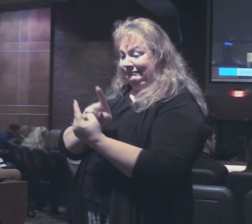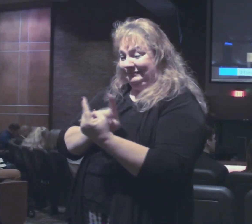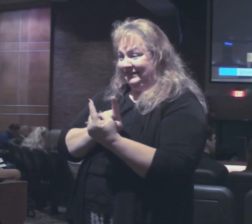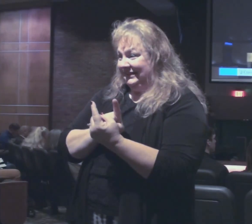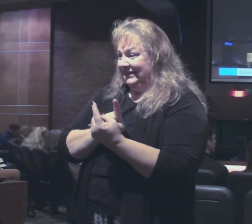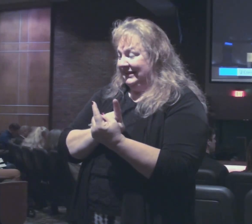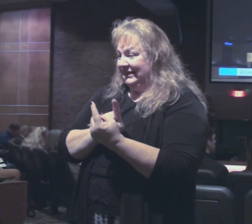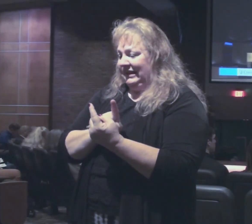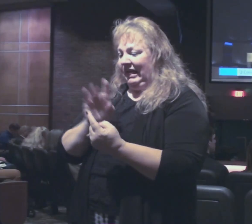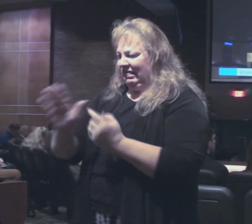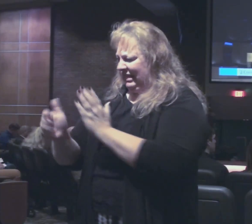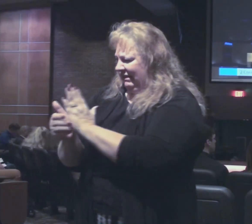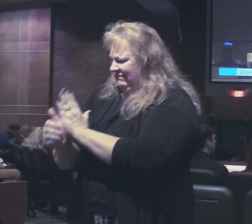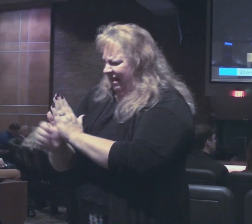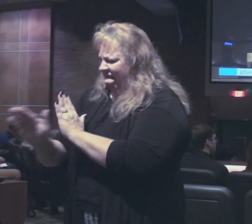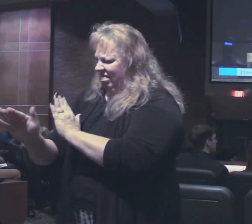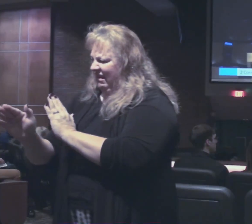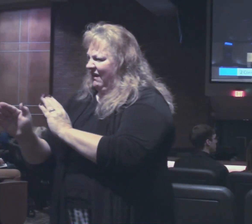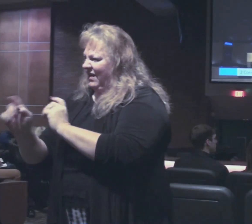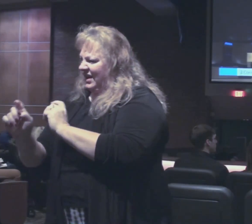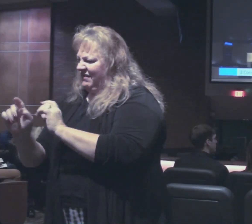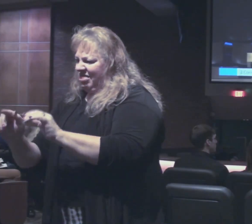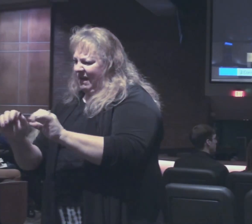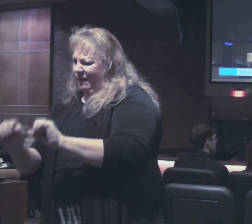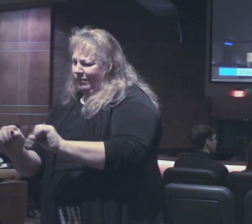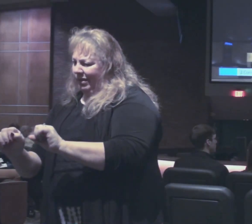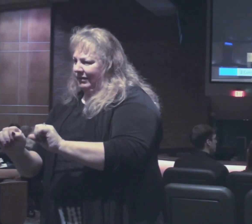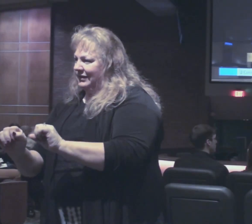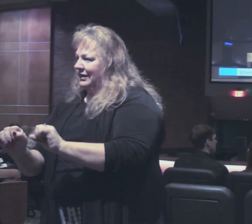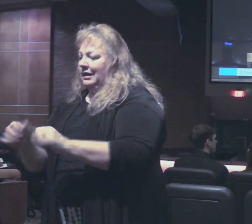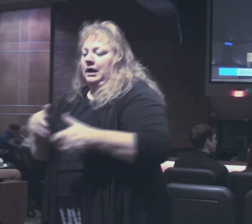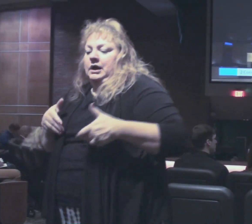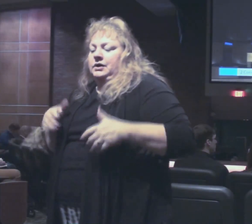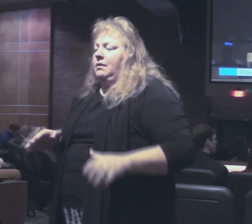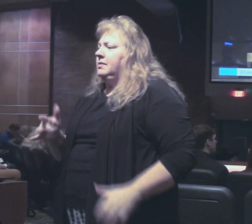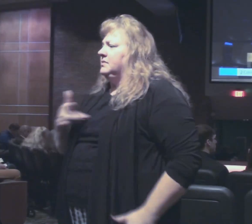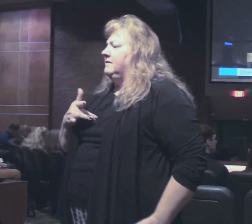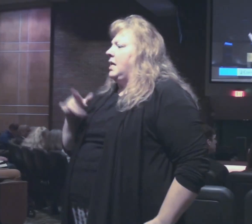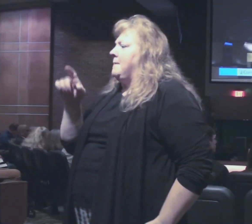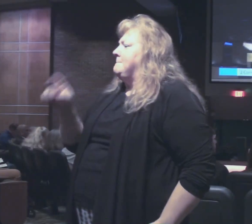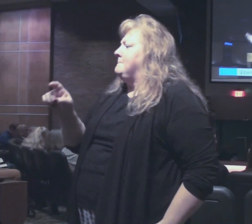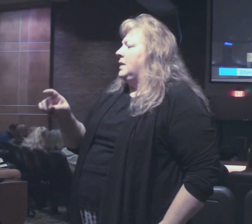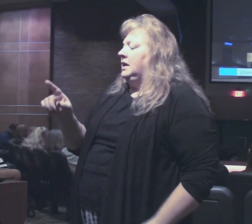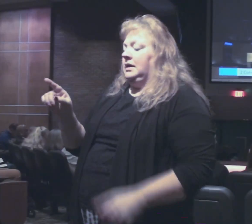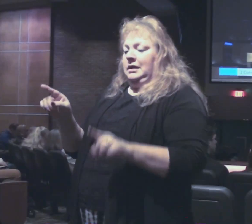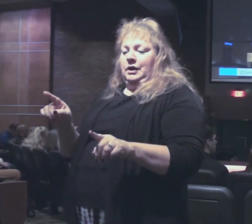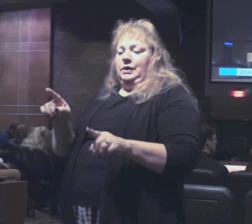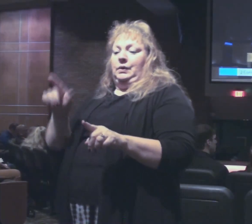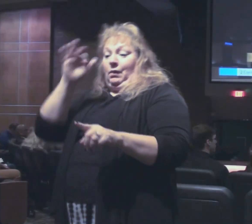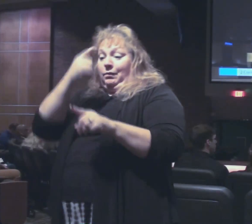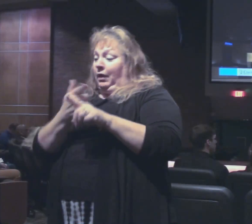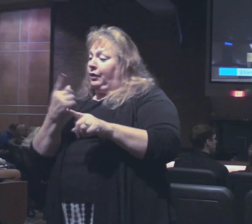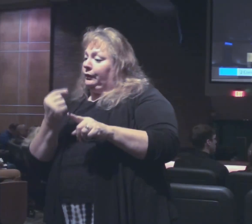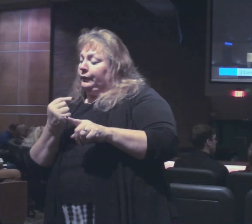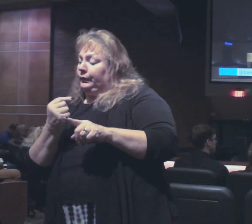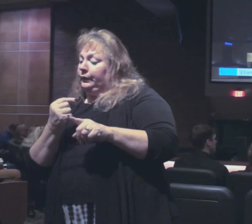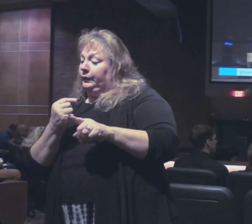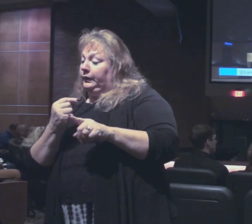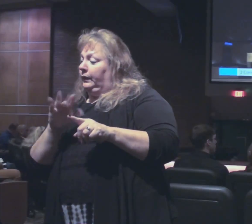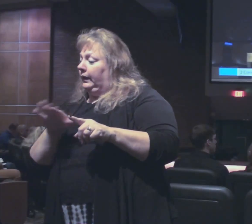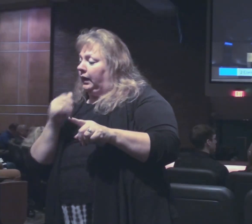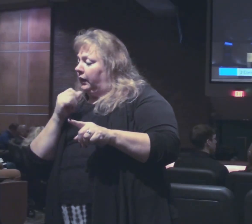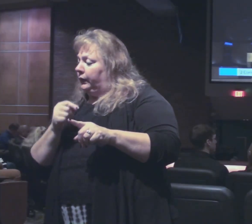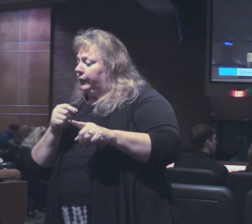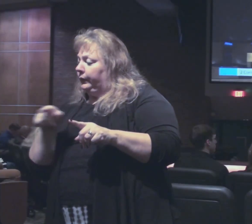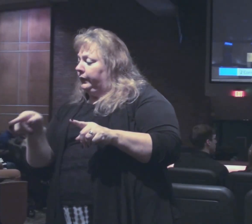their talents their gifts their abilities we don't want them to feel they have to do what their sibling does or doesn't do